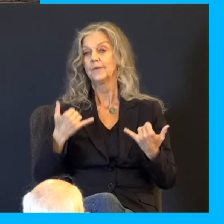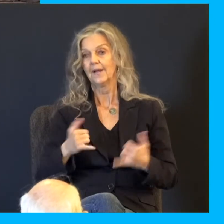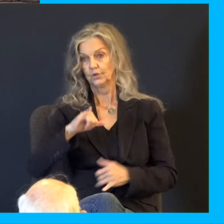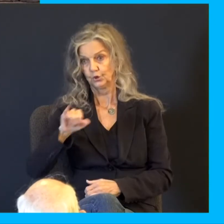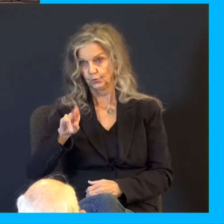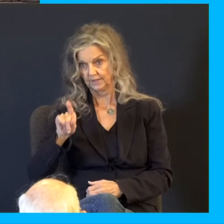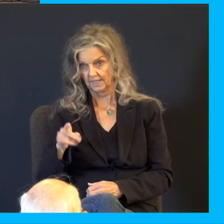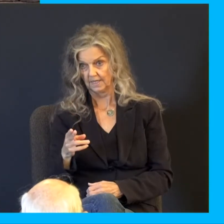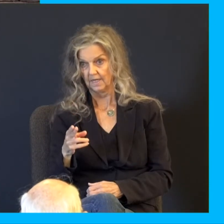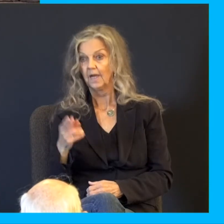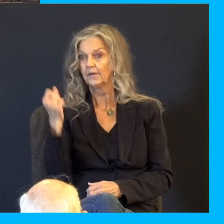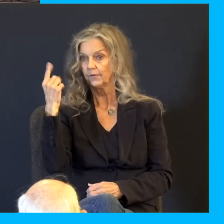we lose another one, it'll be the end of him.